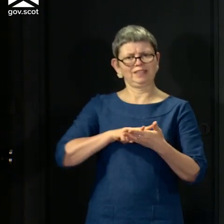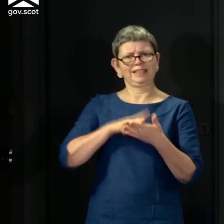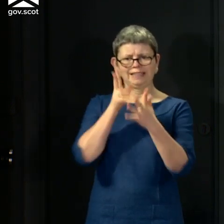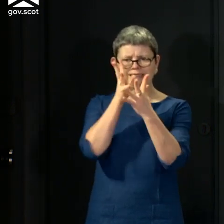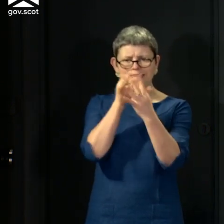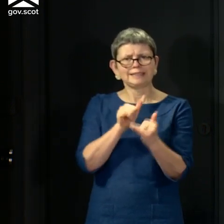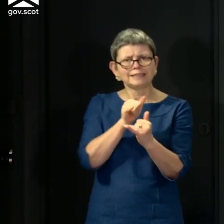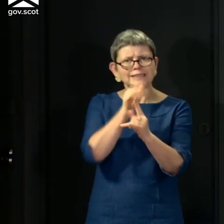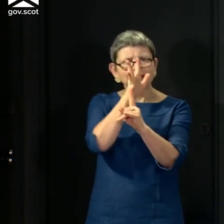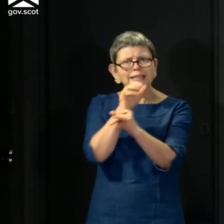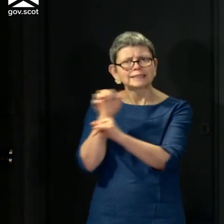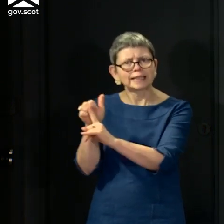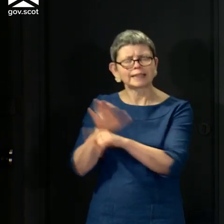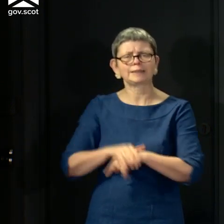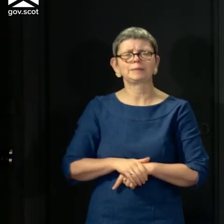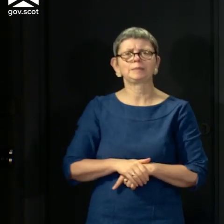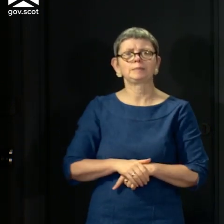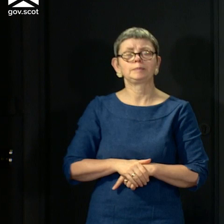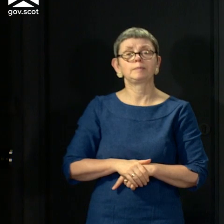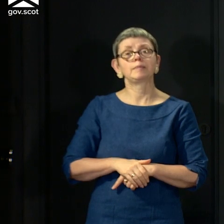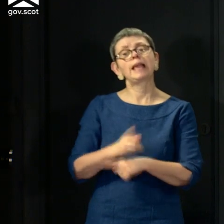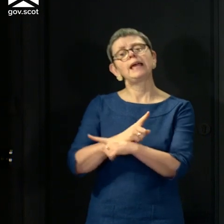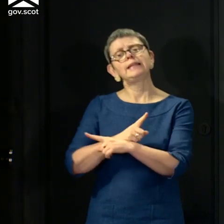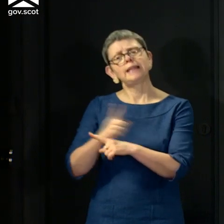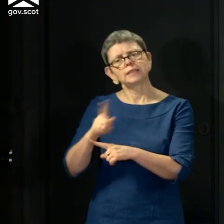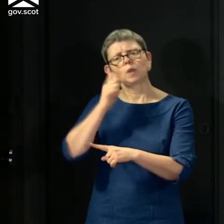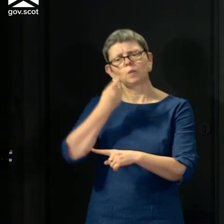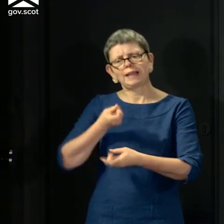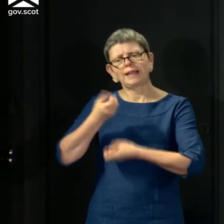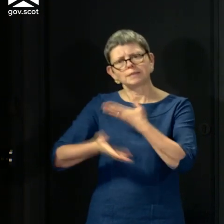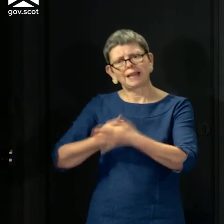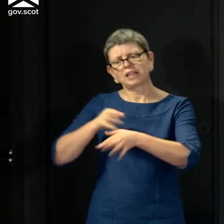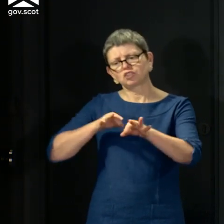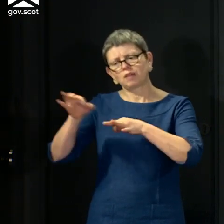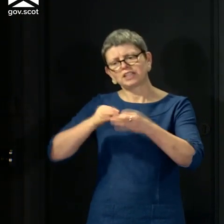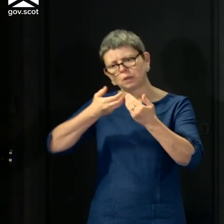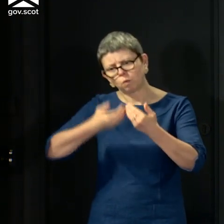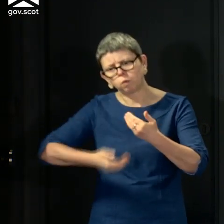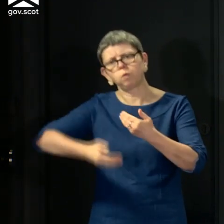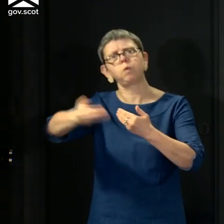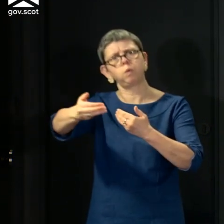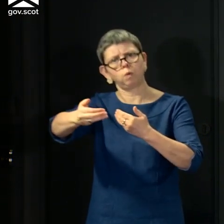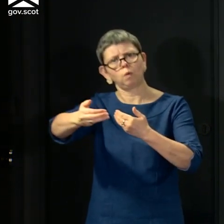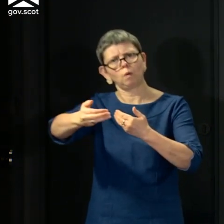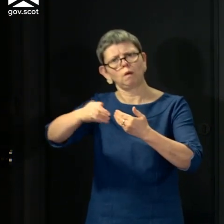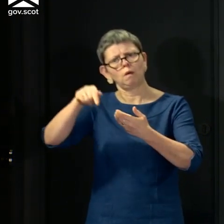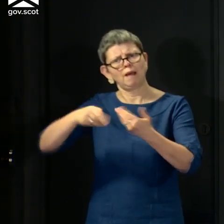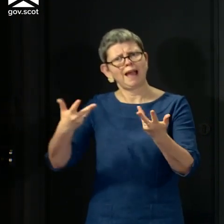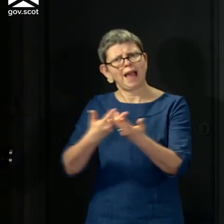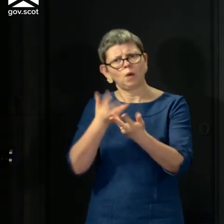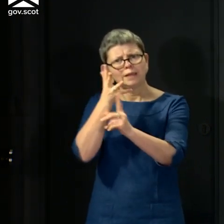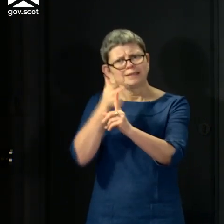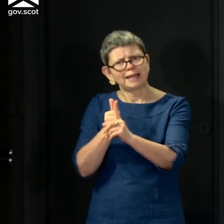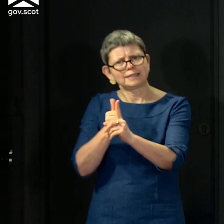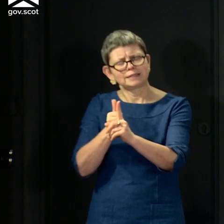going to say more next week about the longer-term strategy for testing, and I will set out then how what's called a